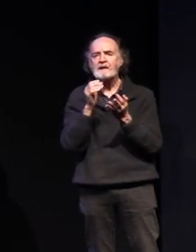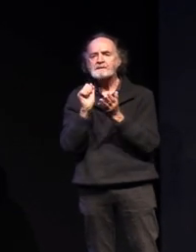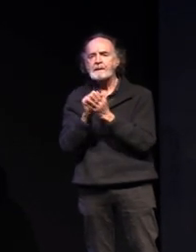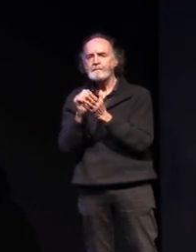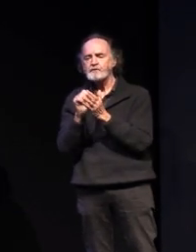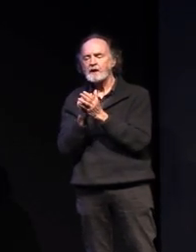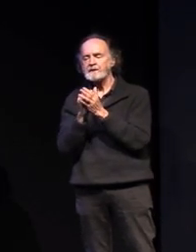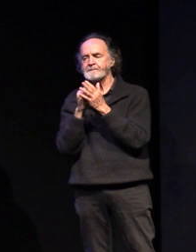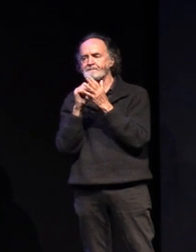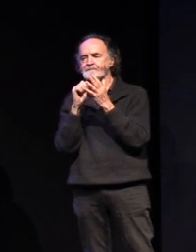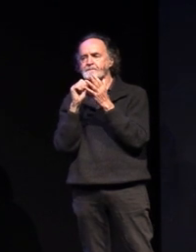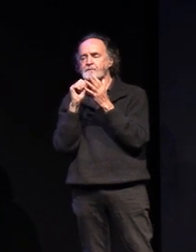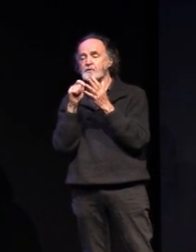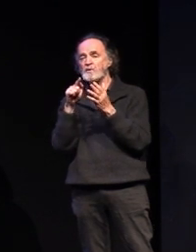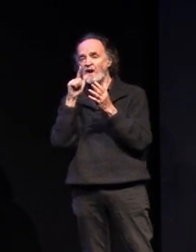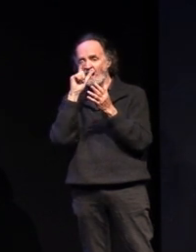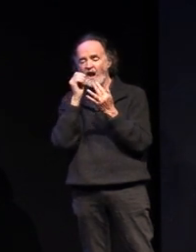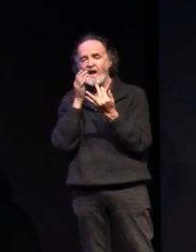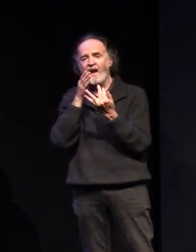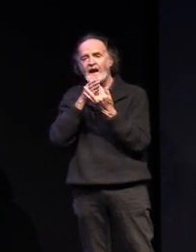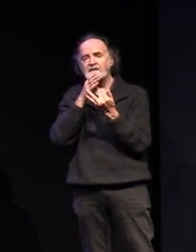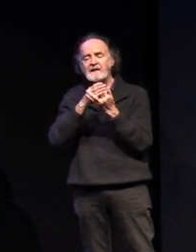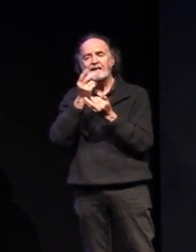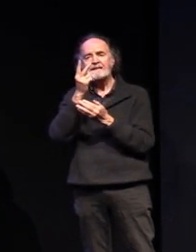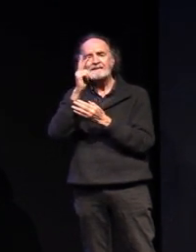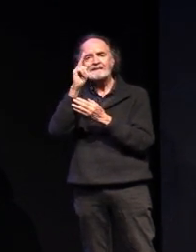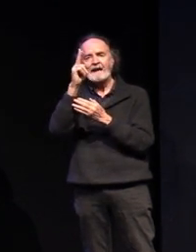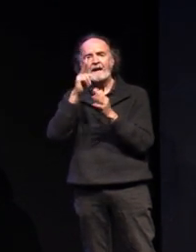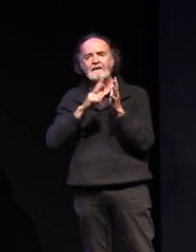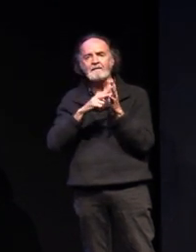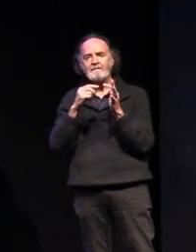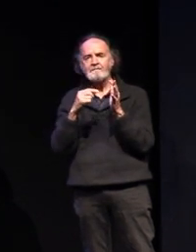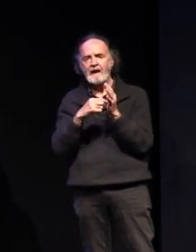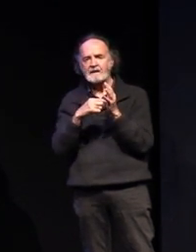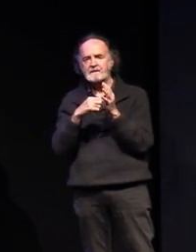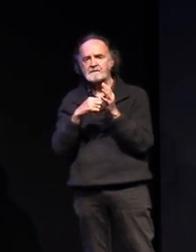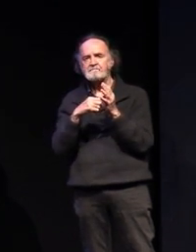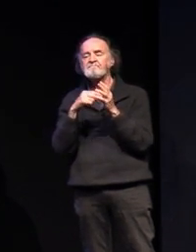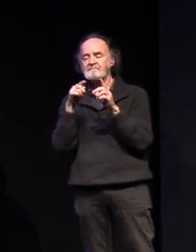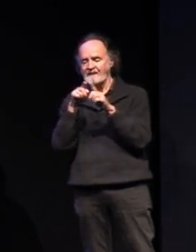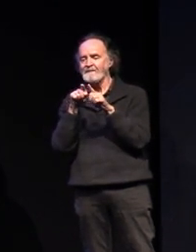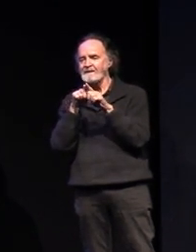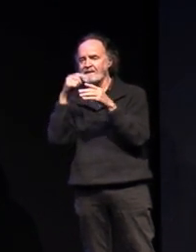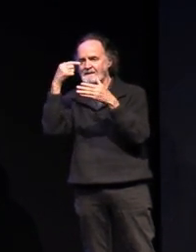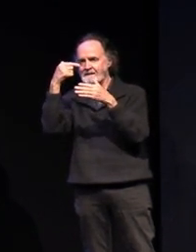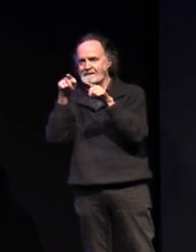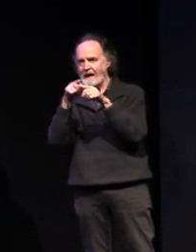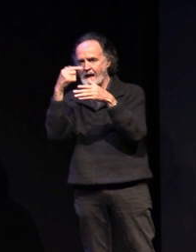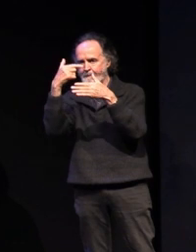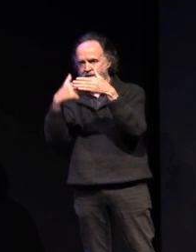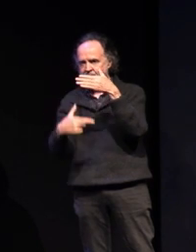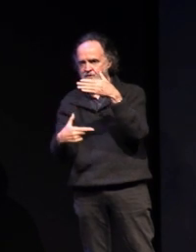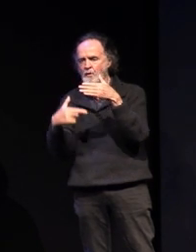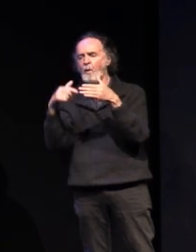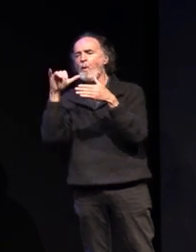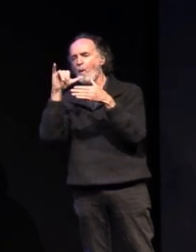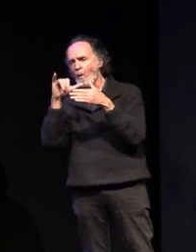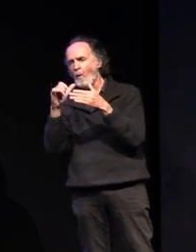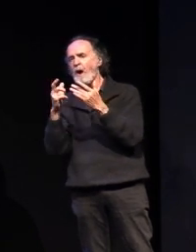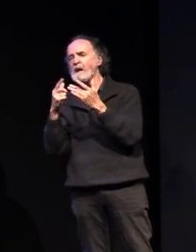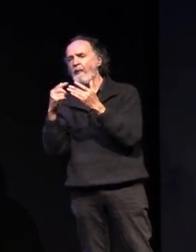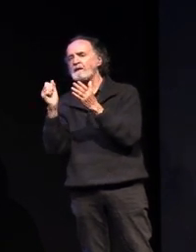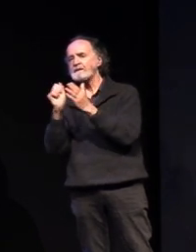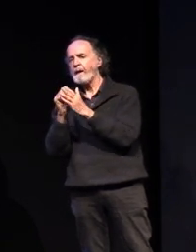does enable you to access a second vet because they'll be in this list as well or one of the other subjects that we've gone on